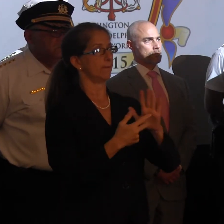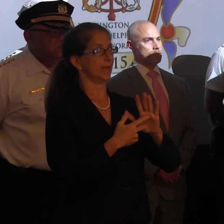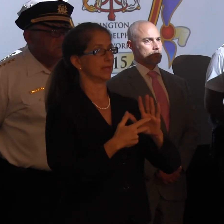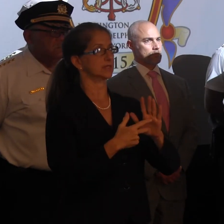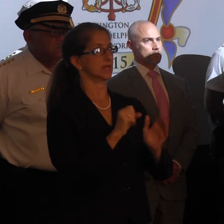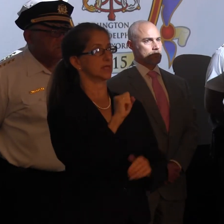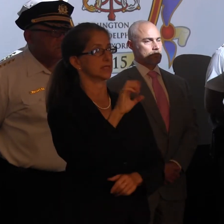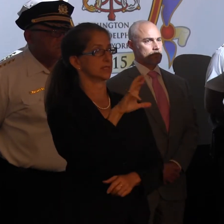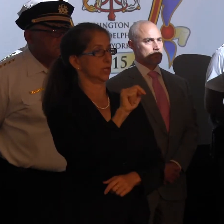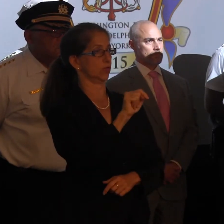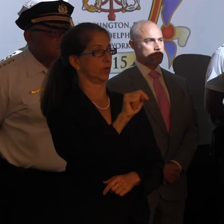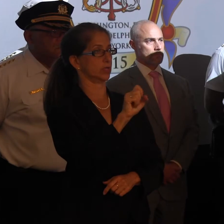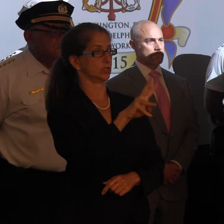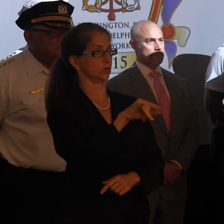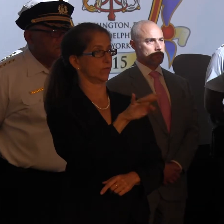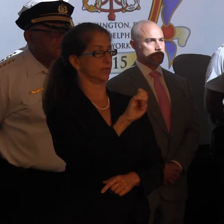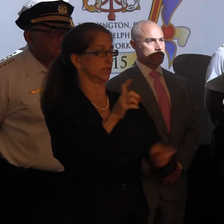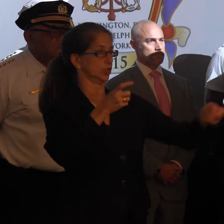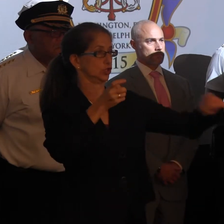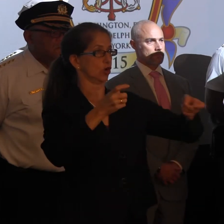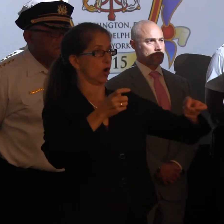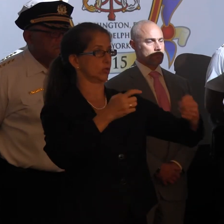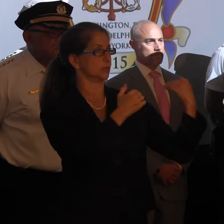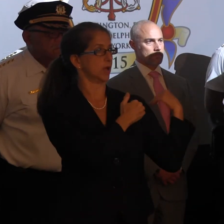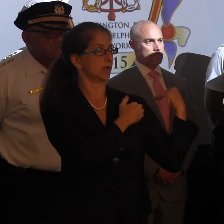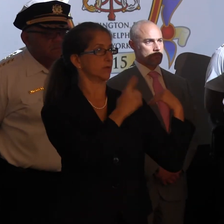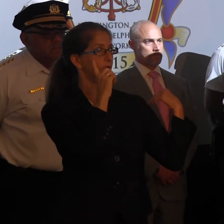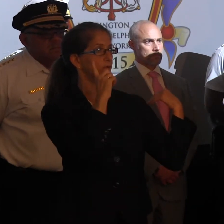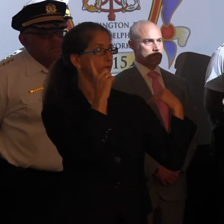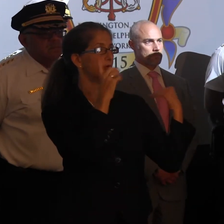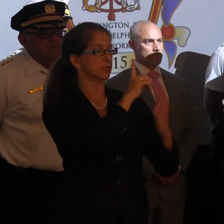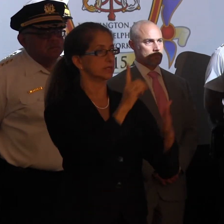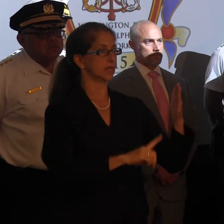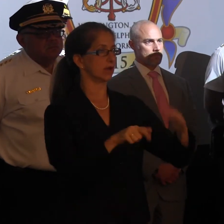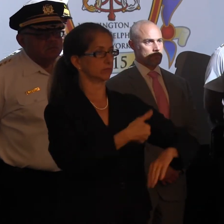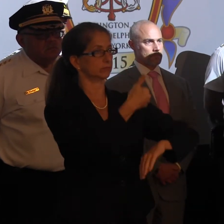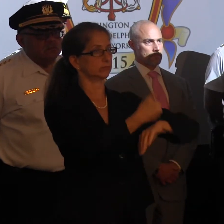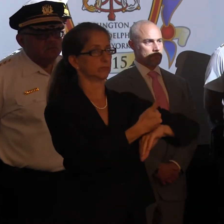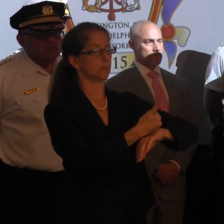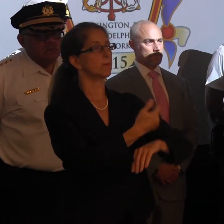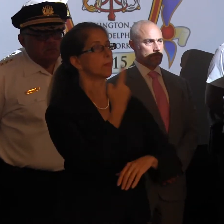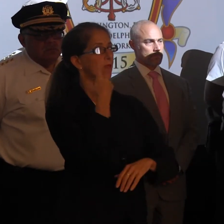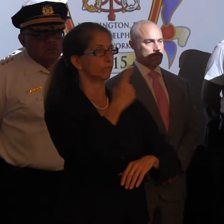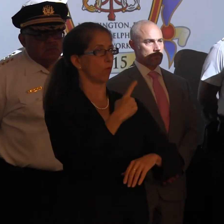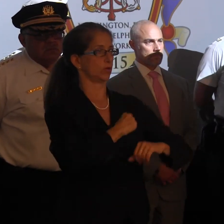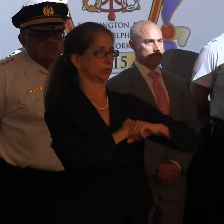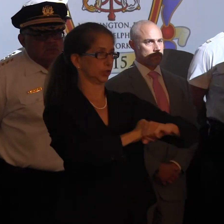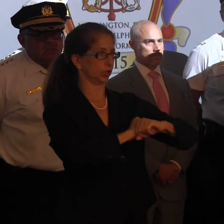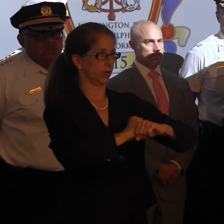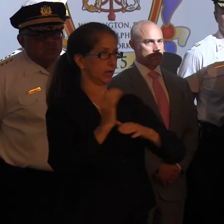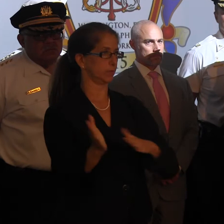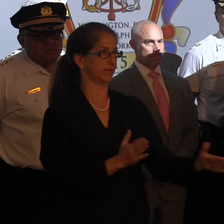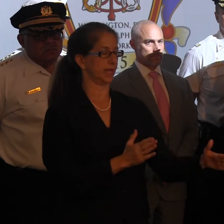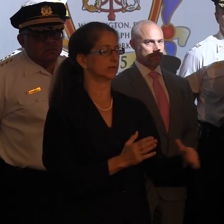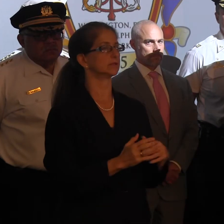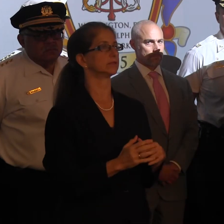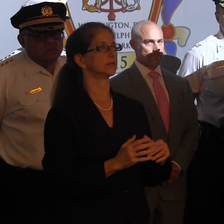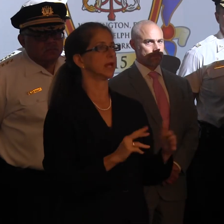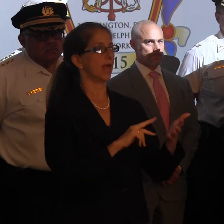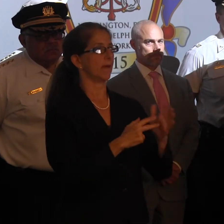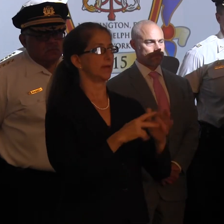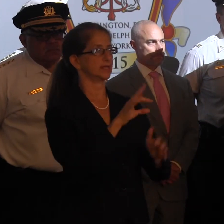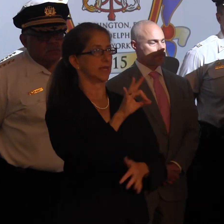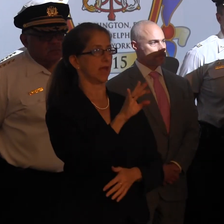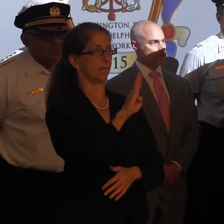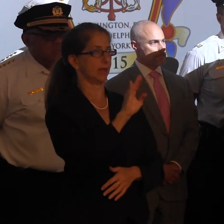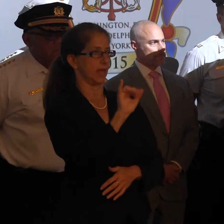Service in charge, and responsible for the design and implementation of the security plan. It also puts the